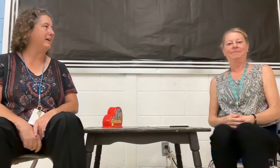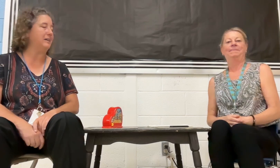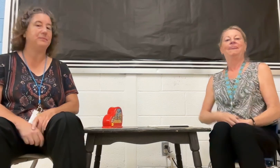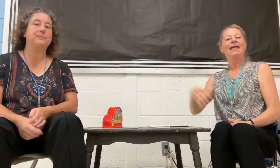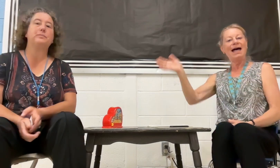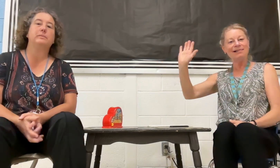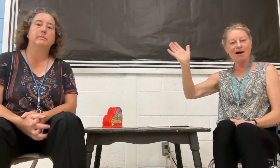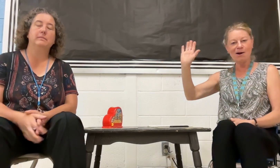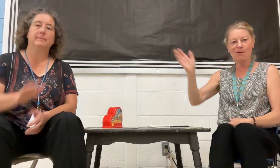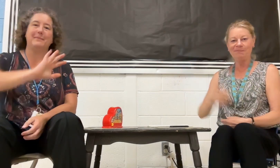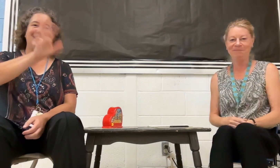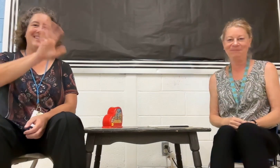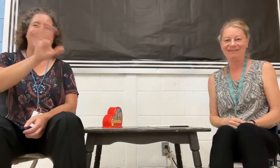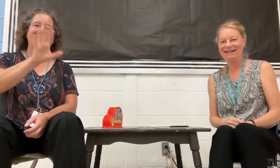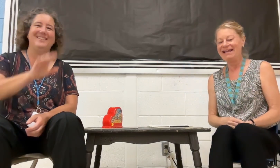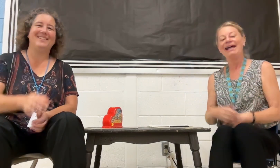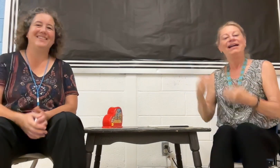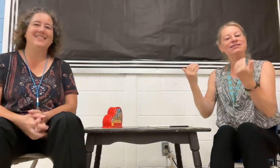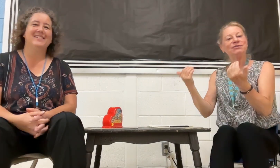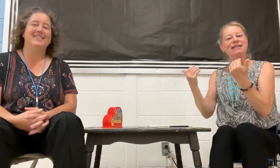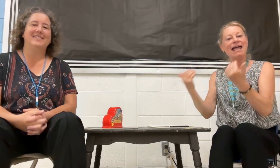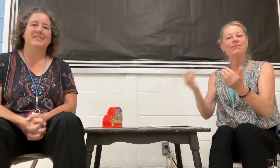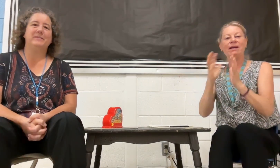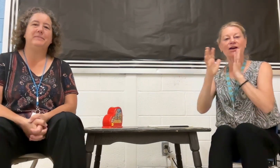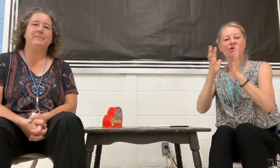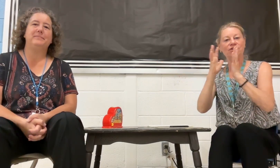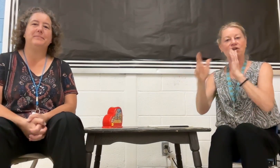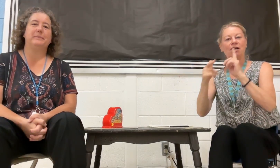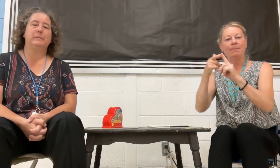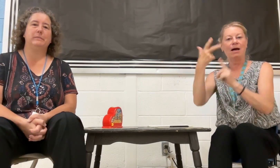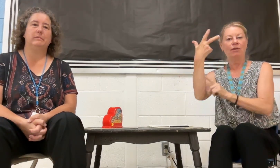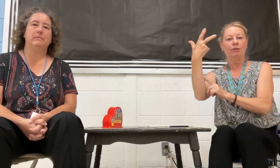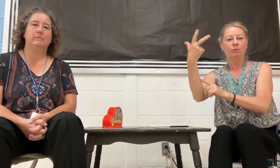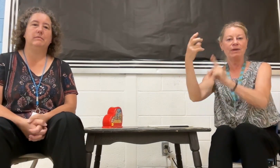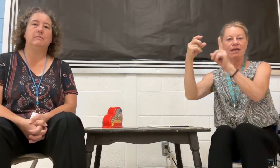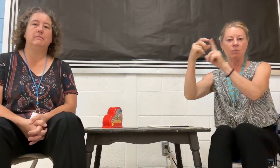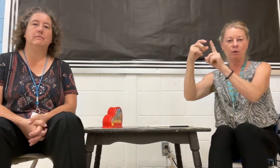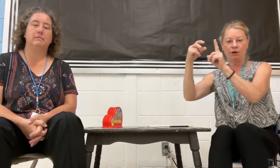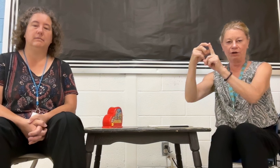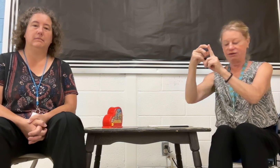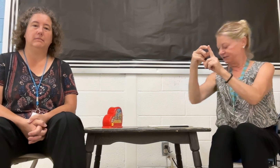Hello! Today we are going to talk about three words.